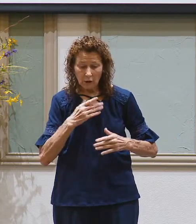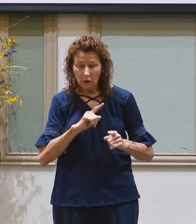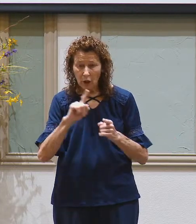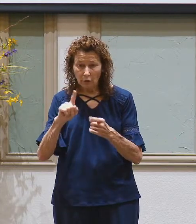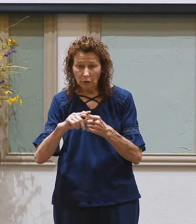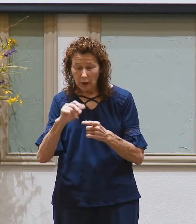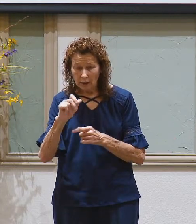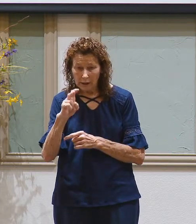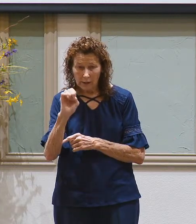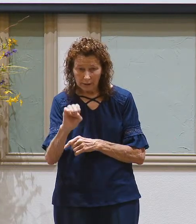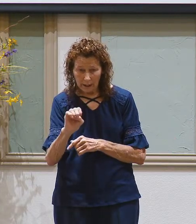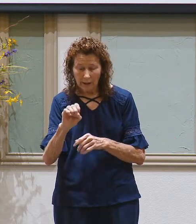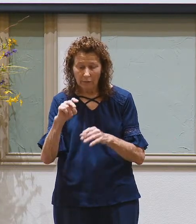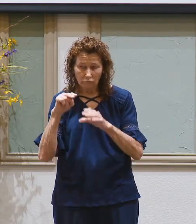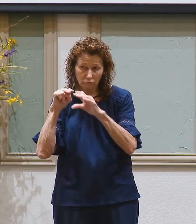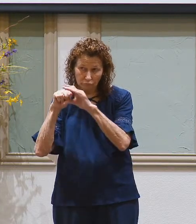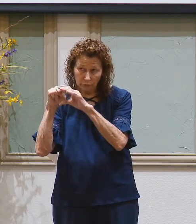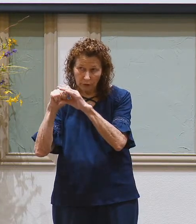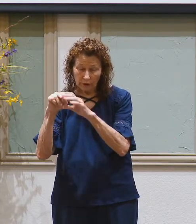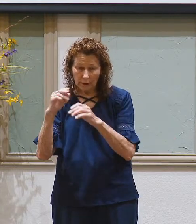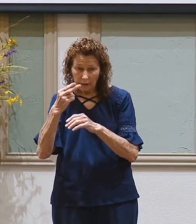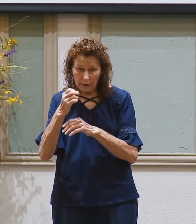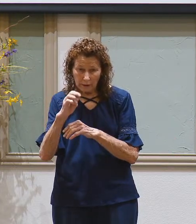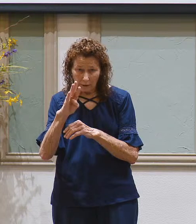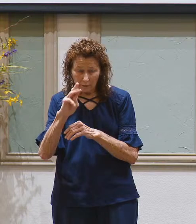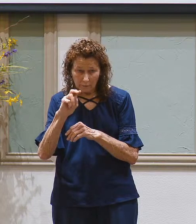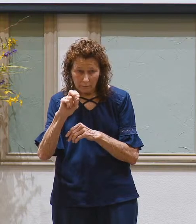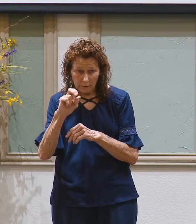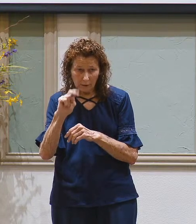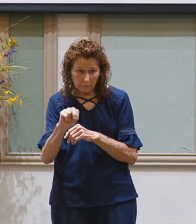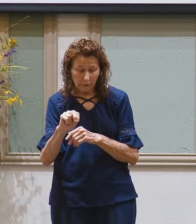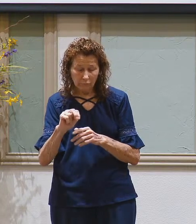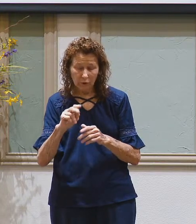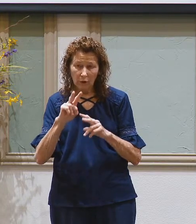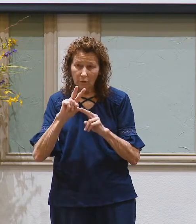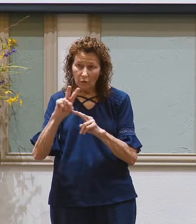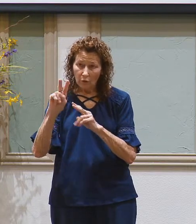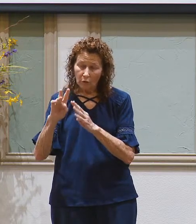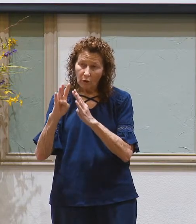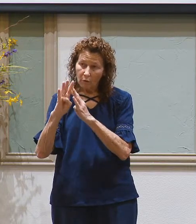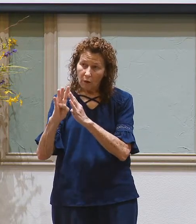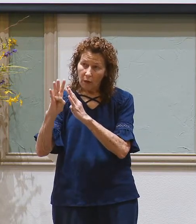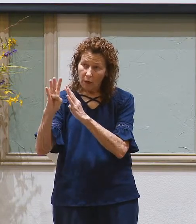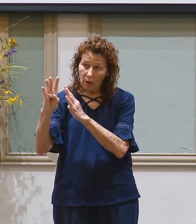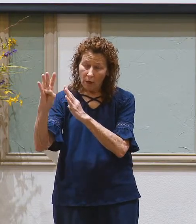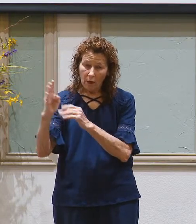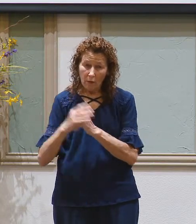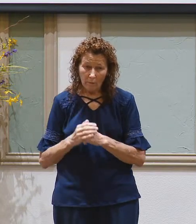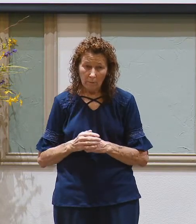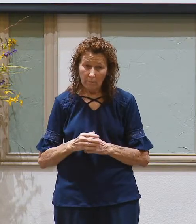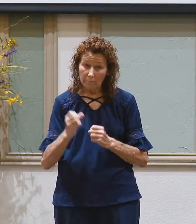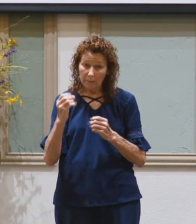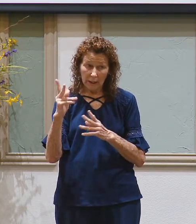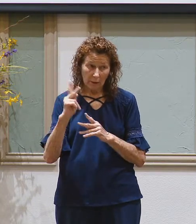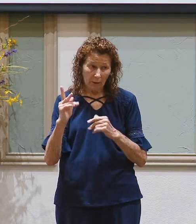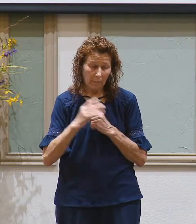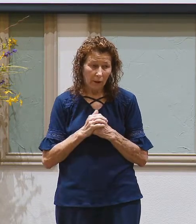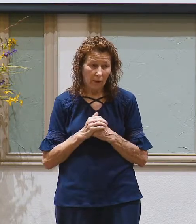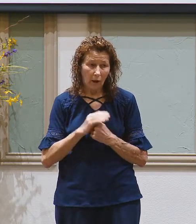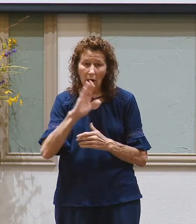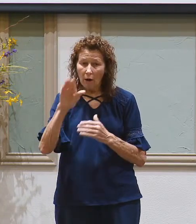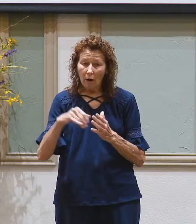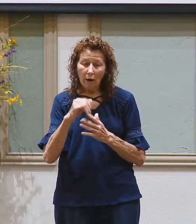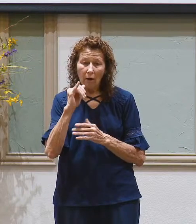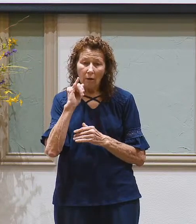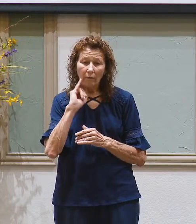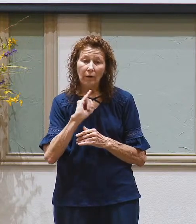of Machpelah, which is up near Hebron. The funeral procession, we're told, is lengthy. All of